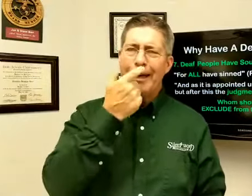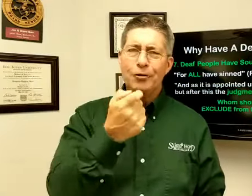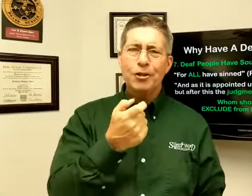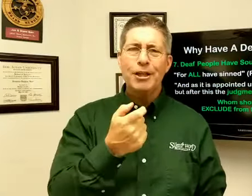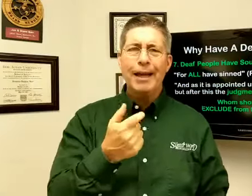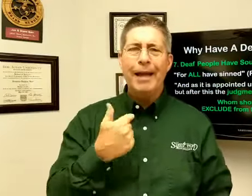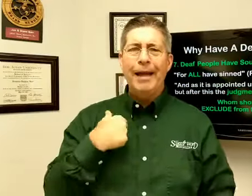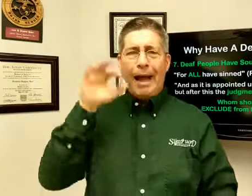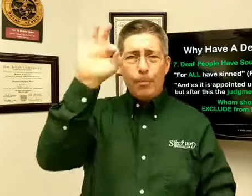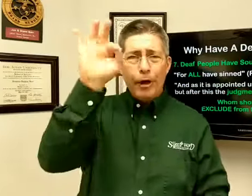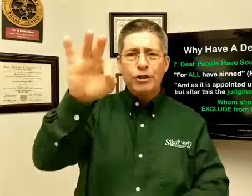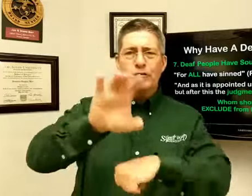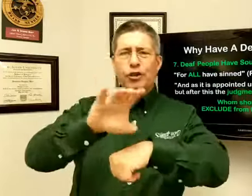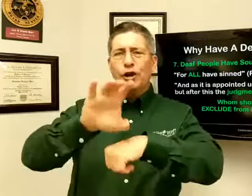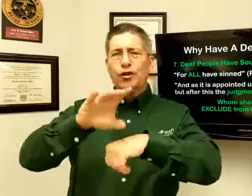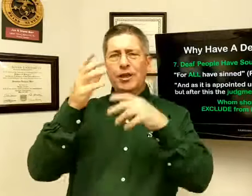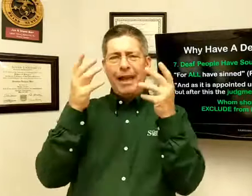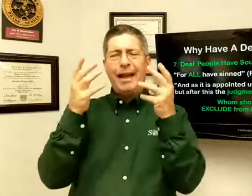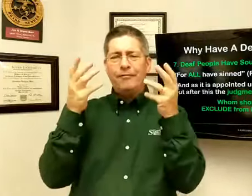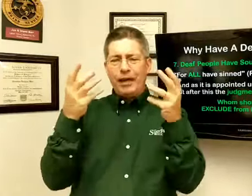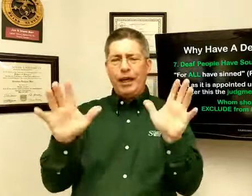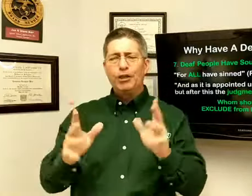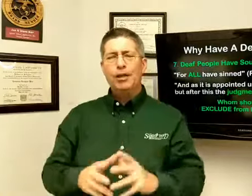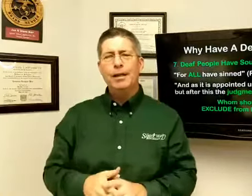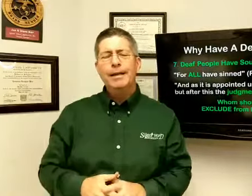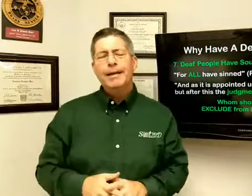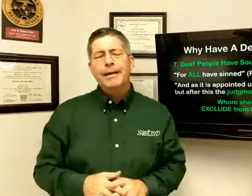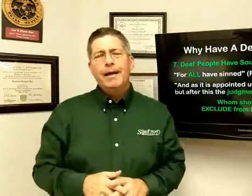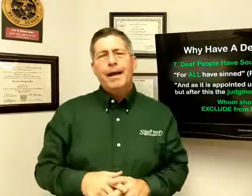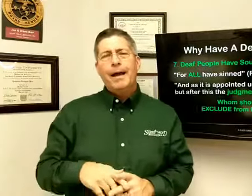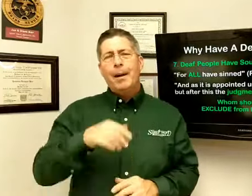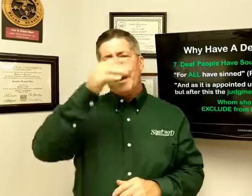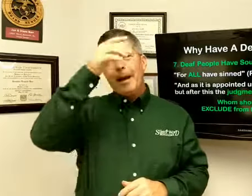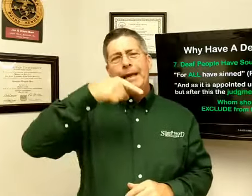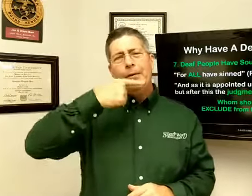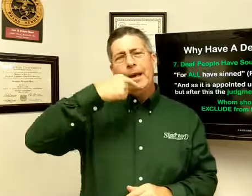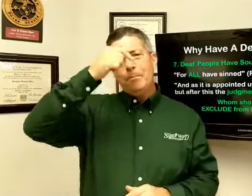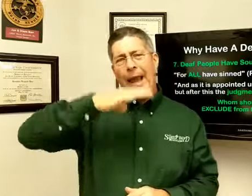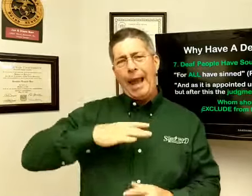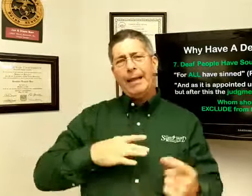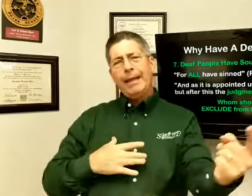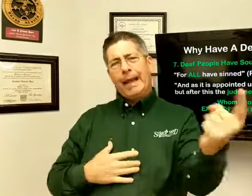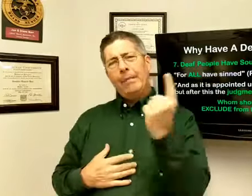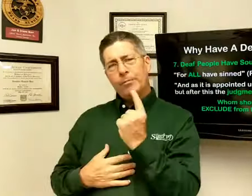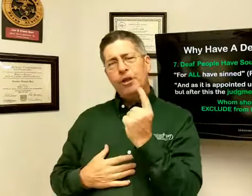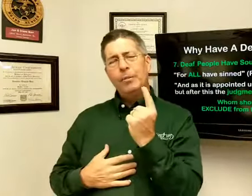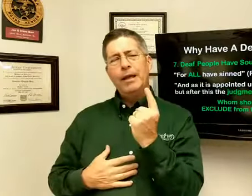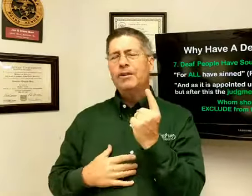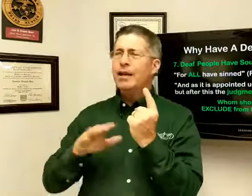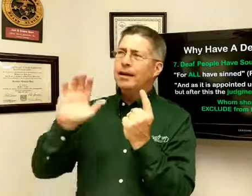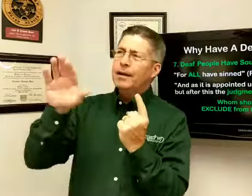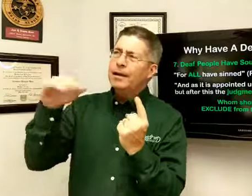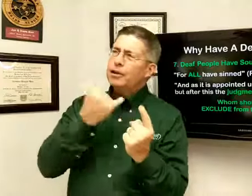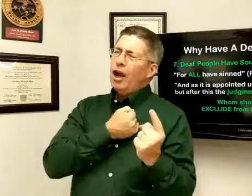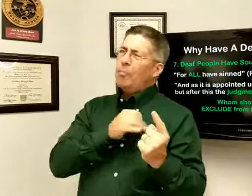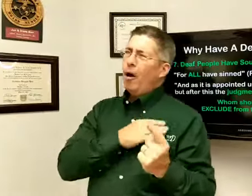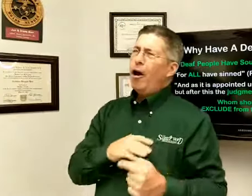interesting. I preached in the church, and I got finished, and a hearing man, he came up to me, and he said, John Barr,